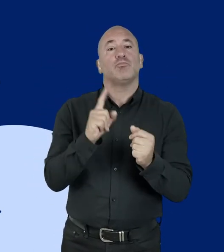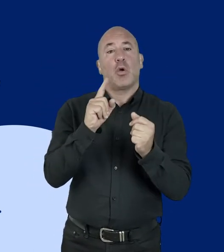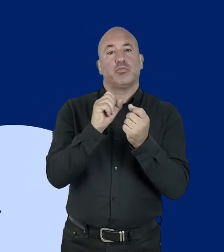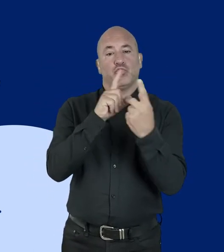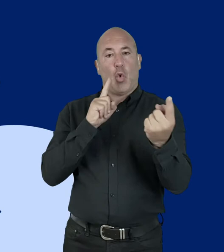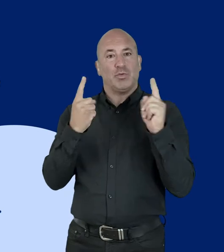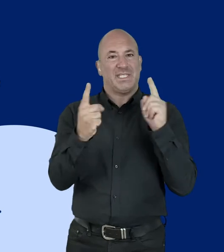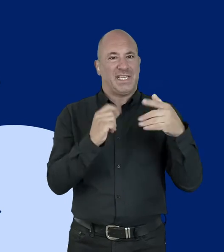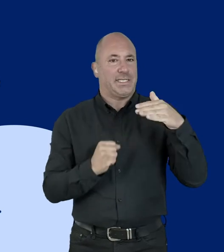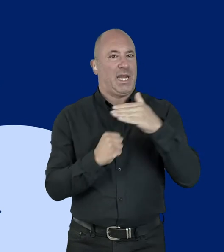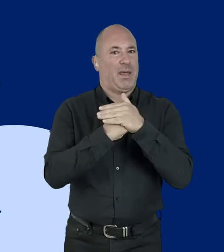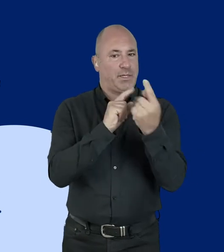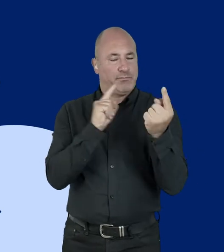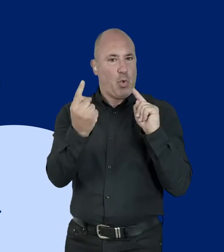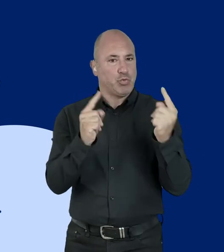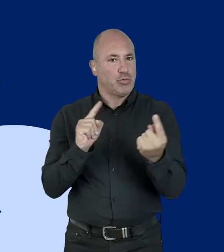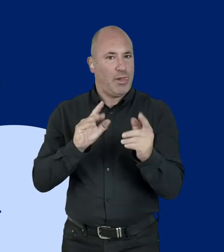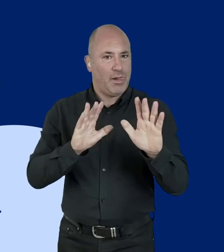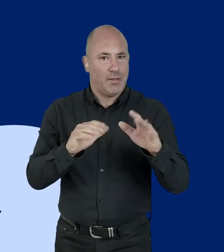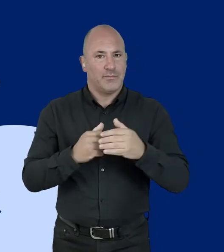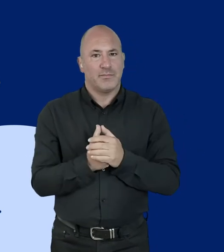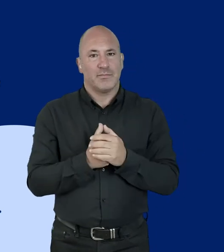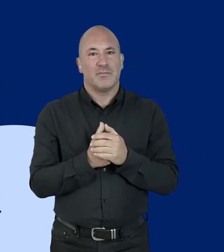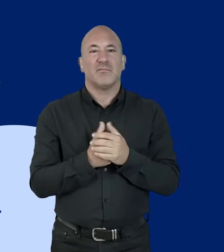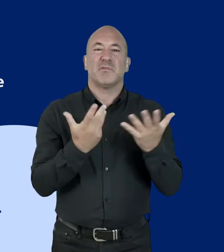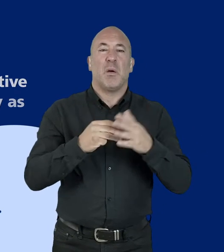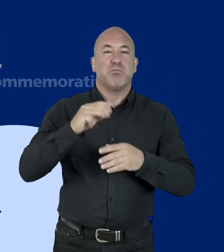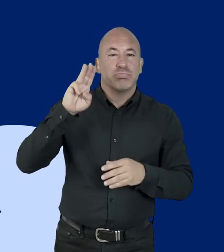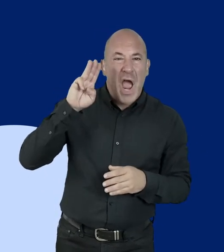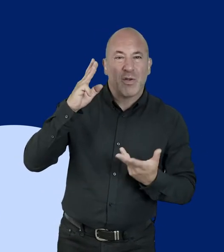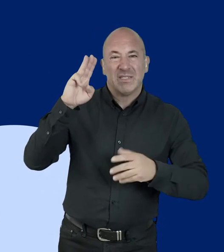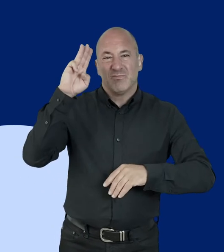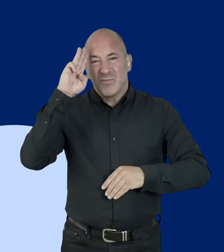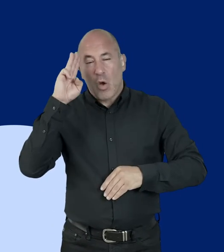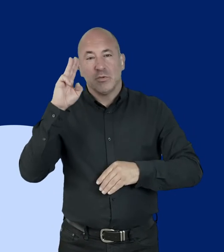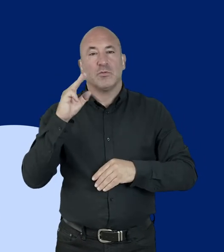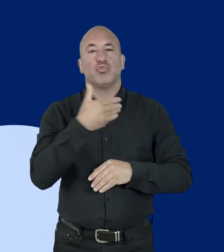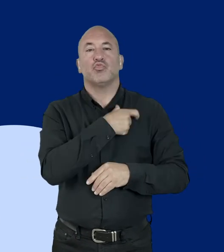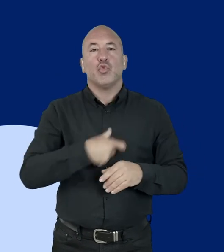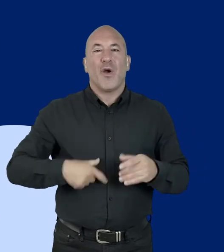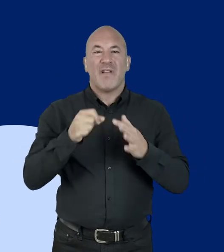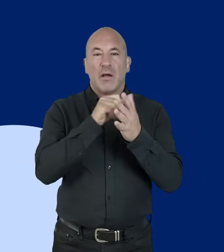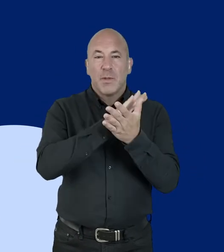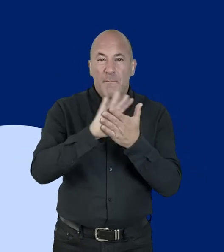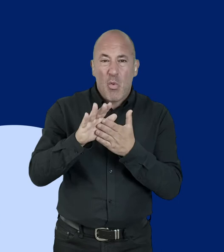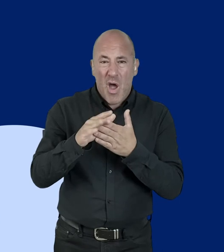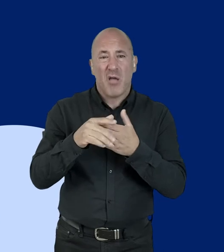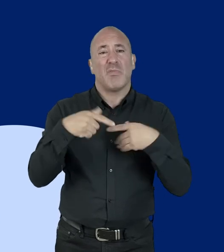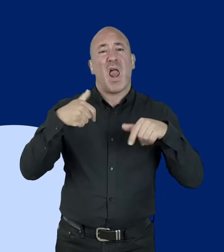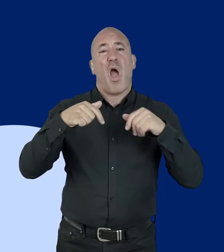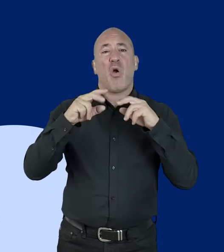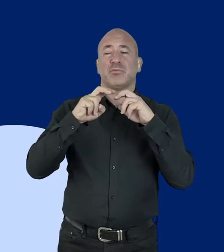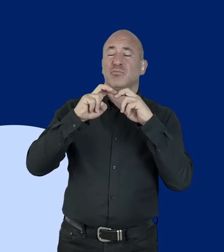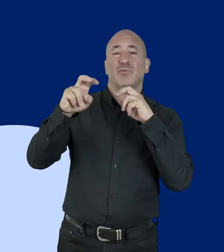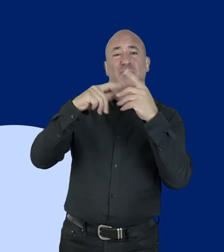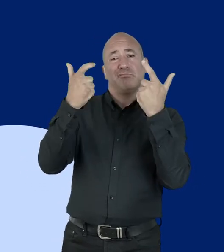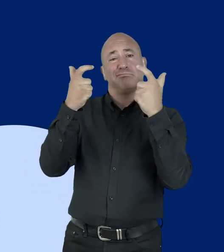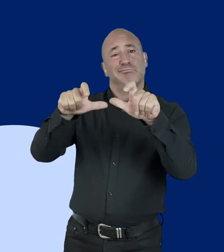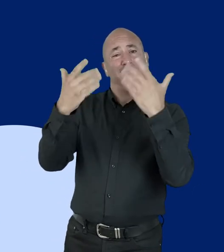many people as social distancing allows at the venue. Out-of-school groups, such as Brownies, Scouts and Duke of Edinburgh,